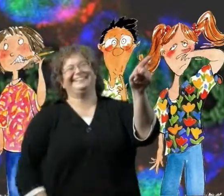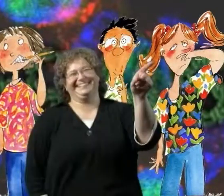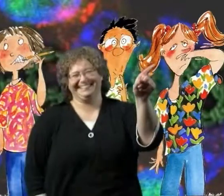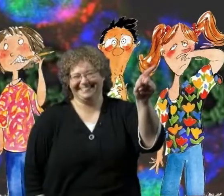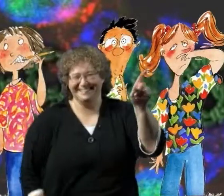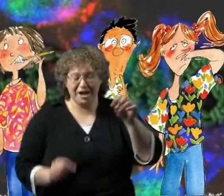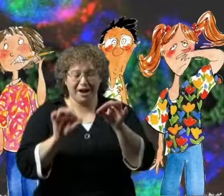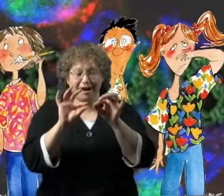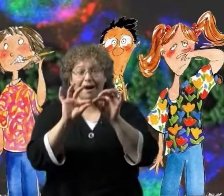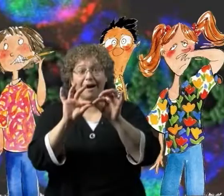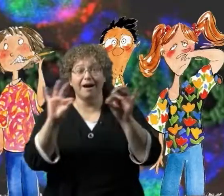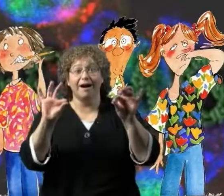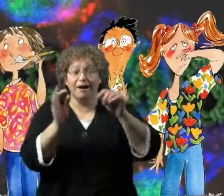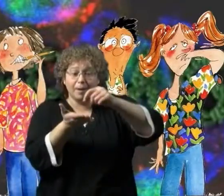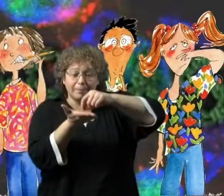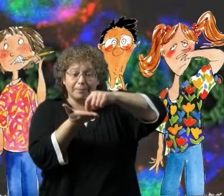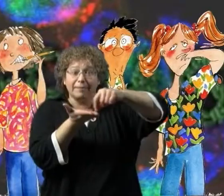Ho ho ho